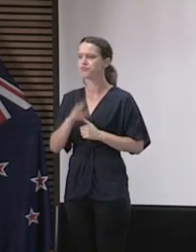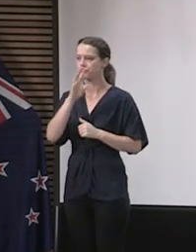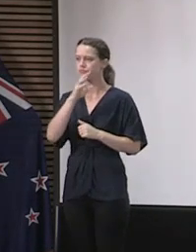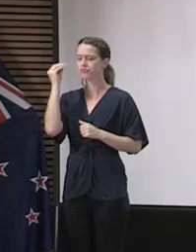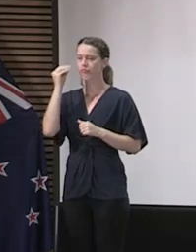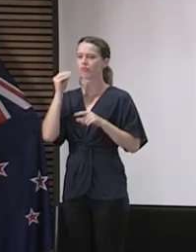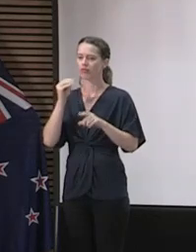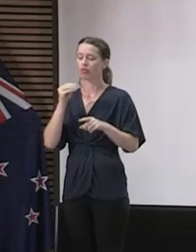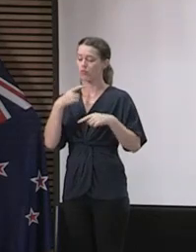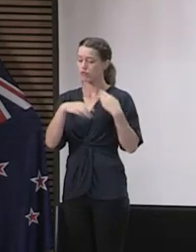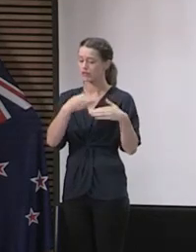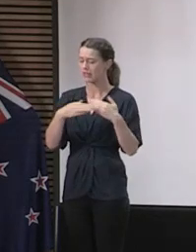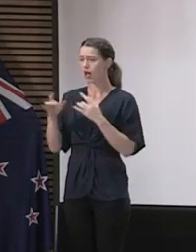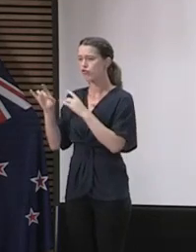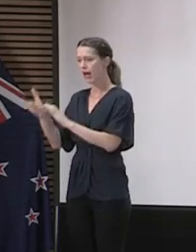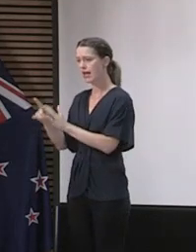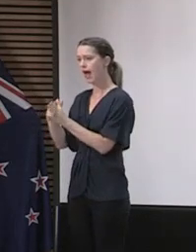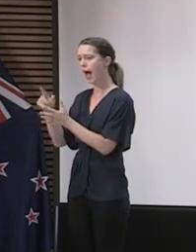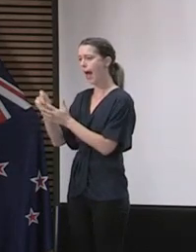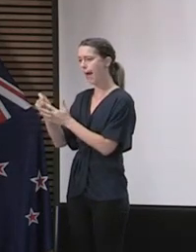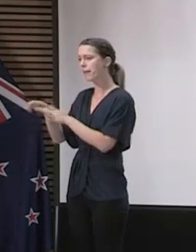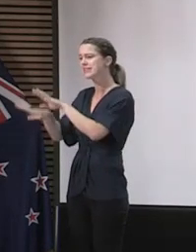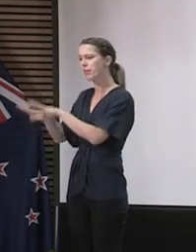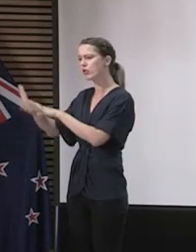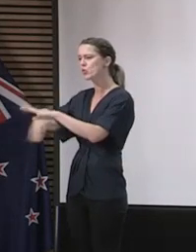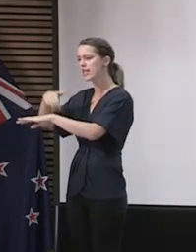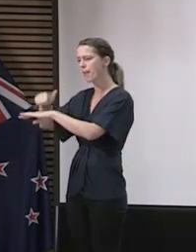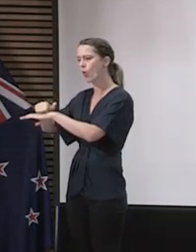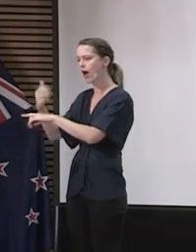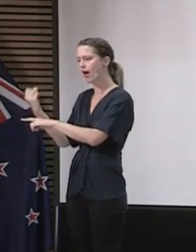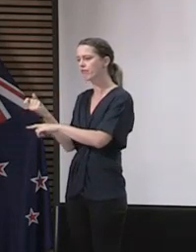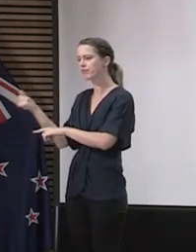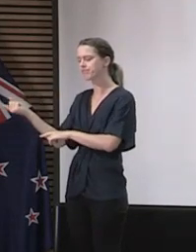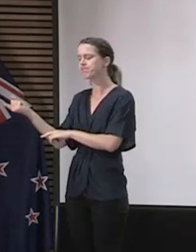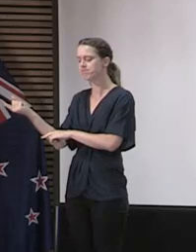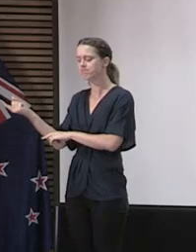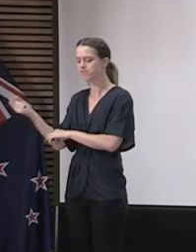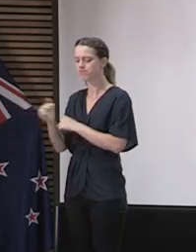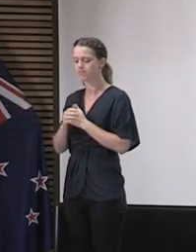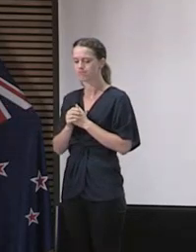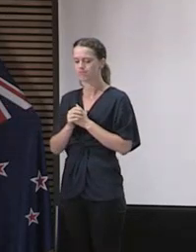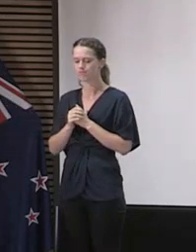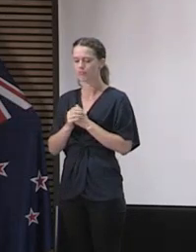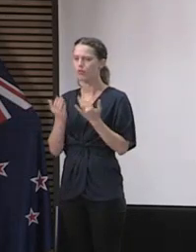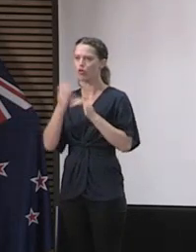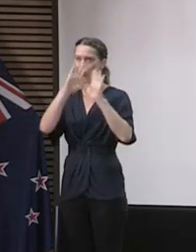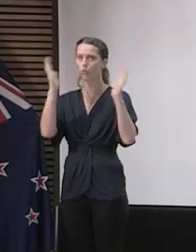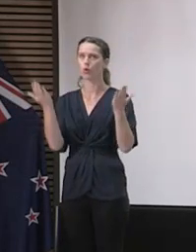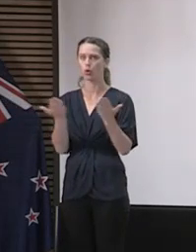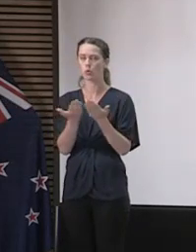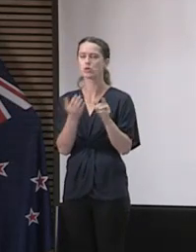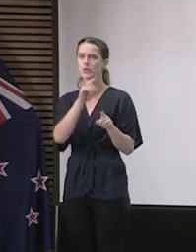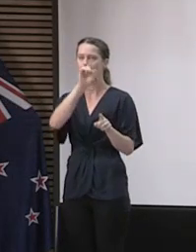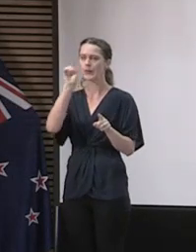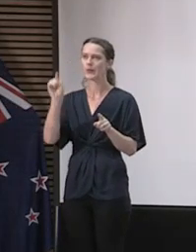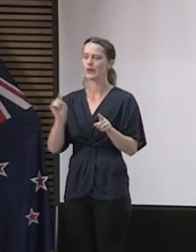Australian app, as I understand, is very similar to the Singaporean app. And I think one thing that globally we're seeing acknowledgement of